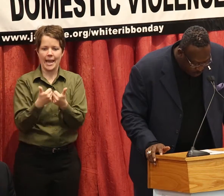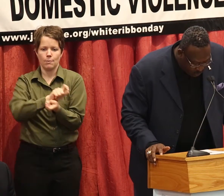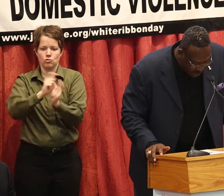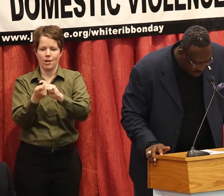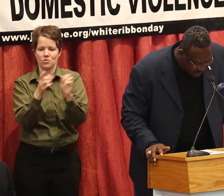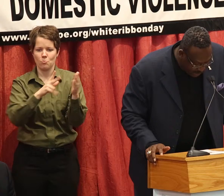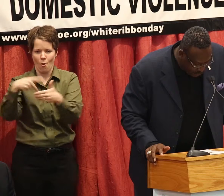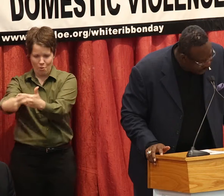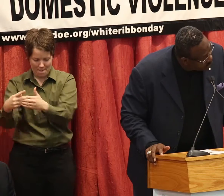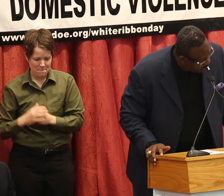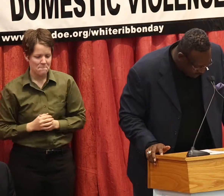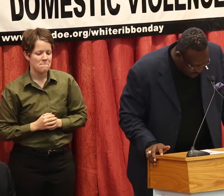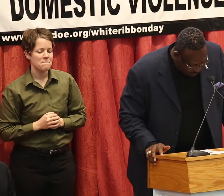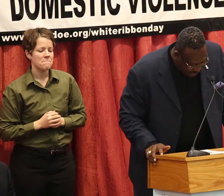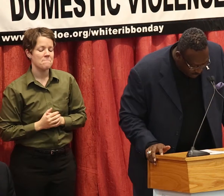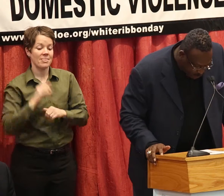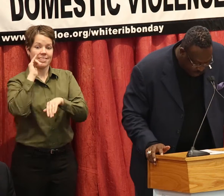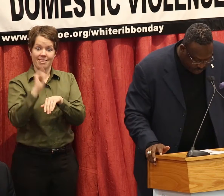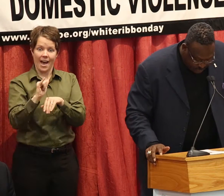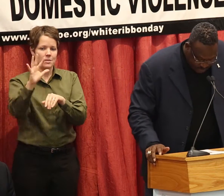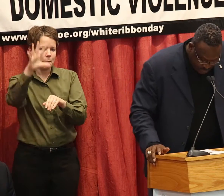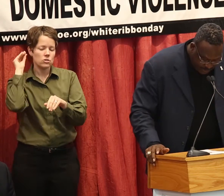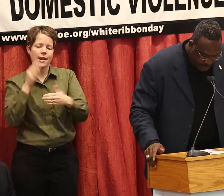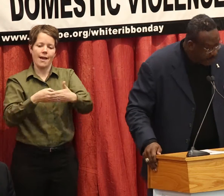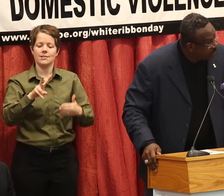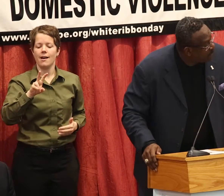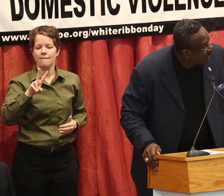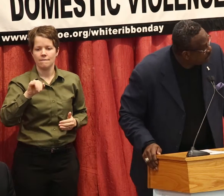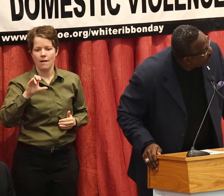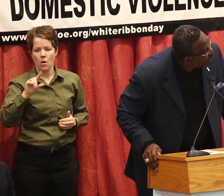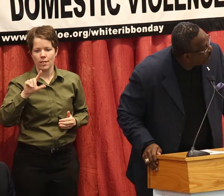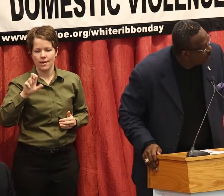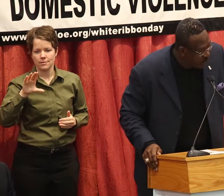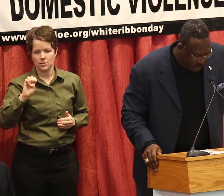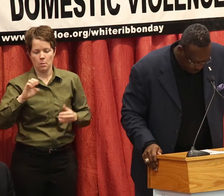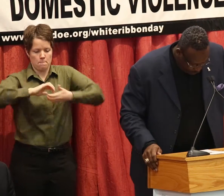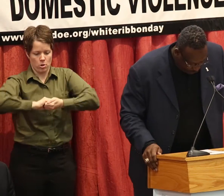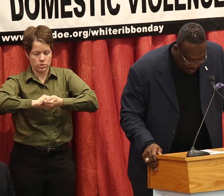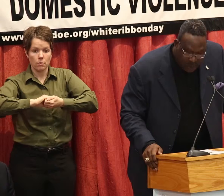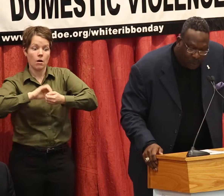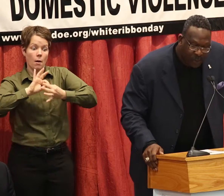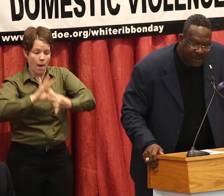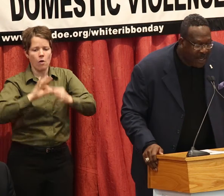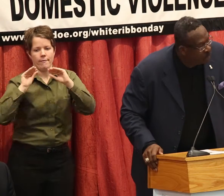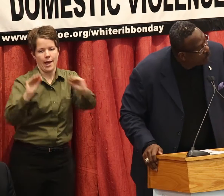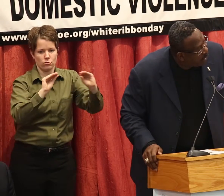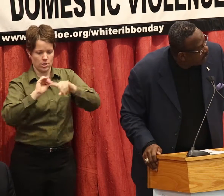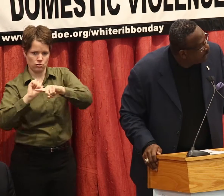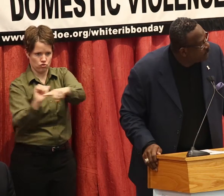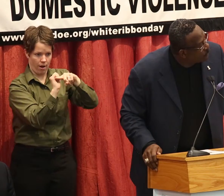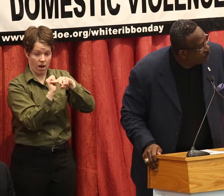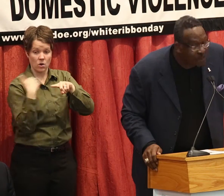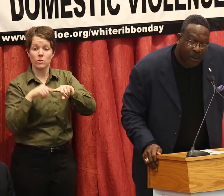The program is our Patriot Anti-Violence Partnership, and it's about education and training. We're reaching out to